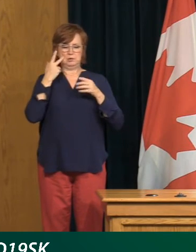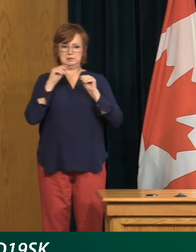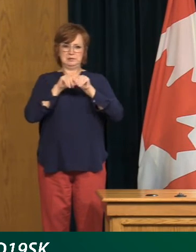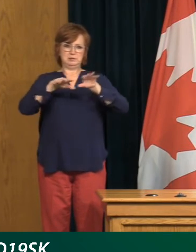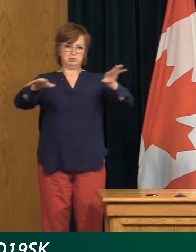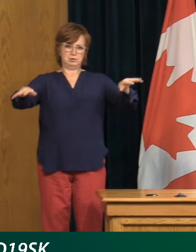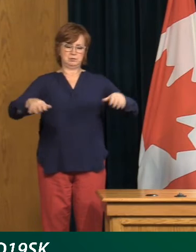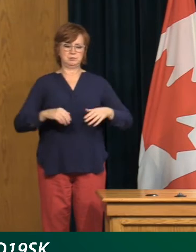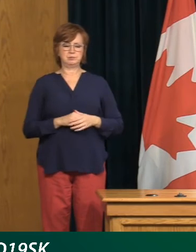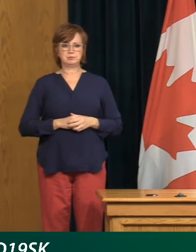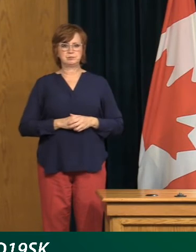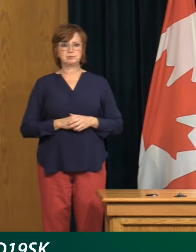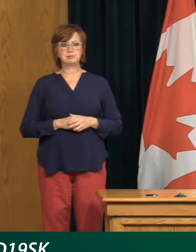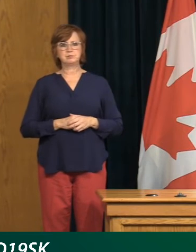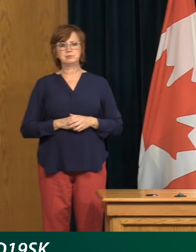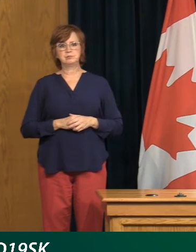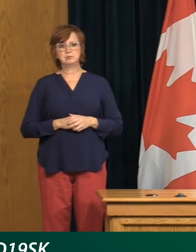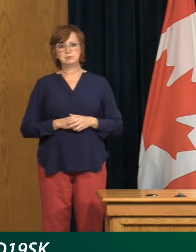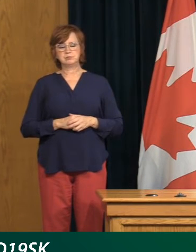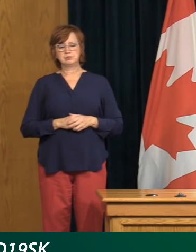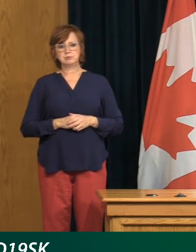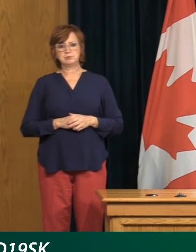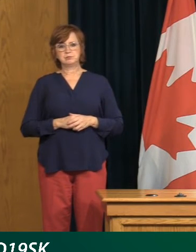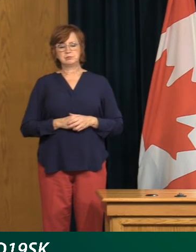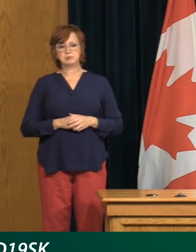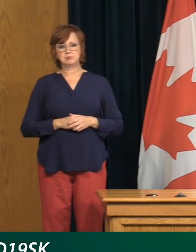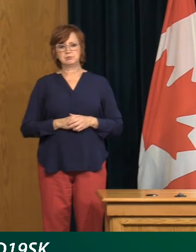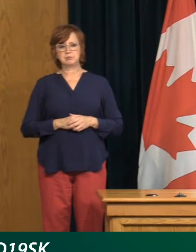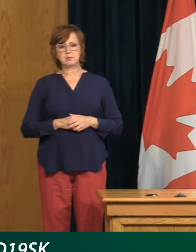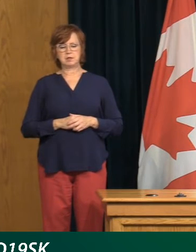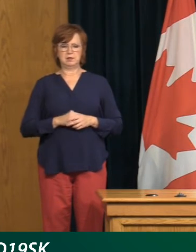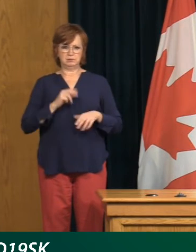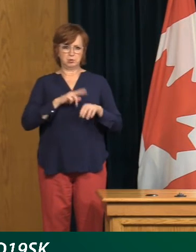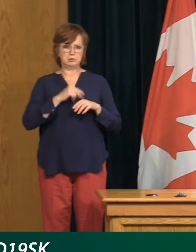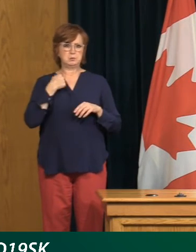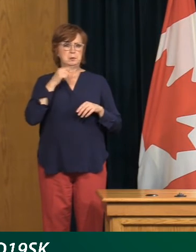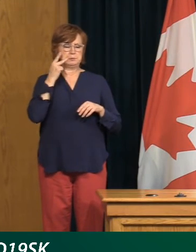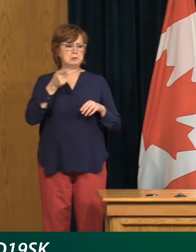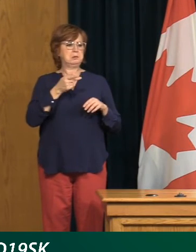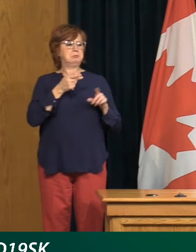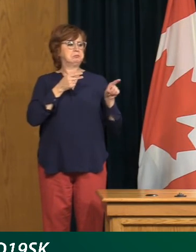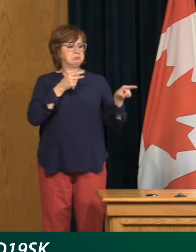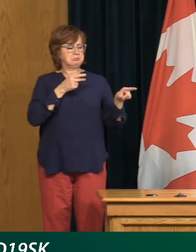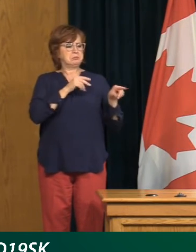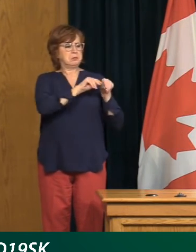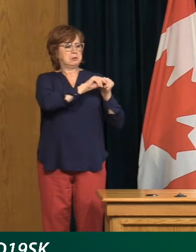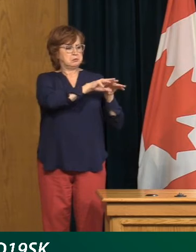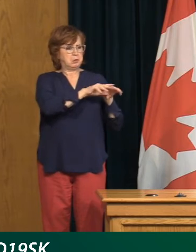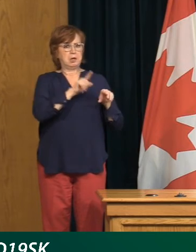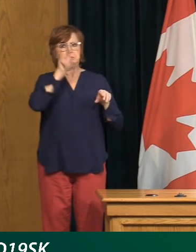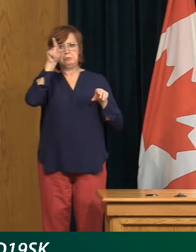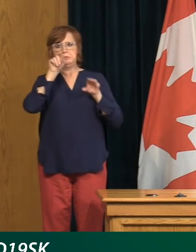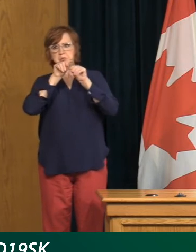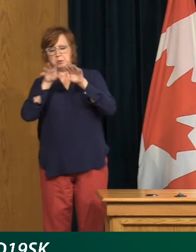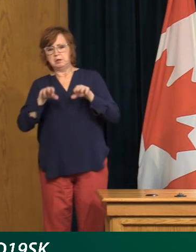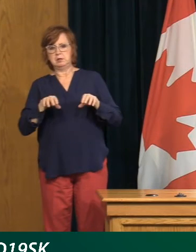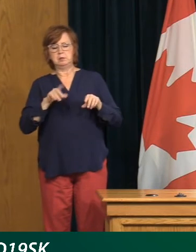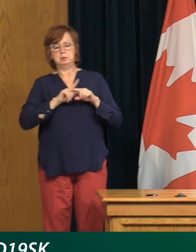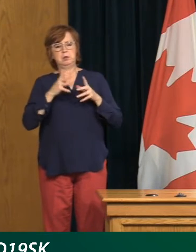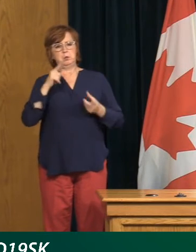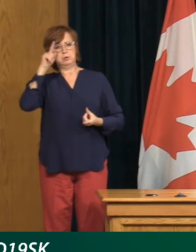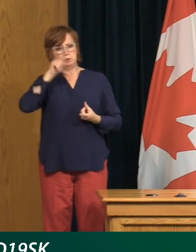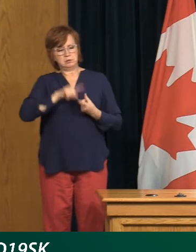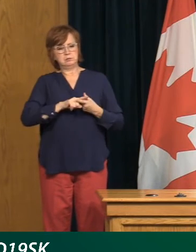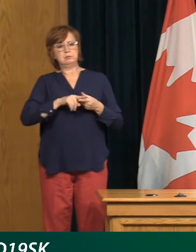small transmission events or clusters, but we really need to all work together to not have those super spreader